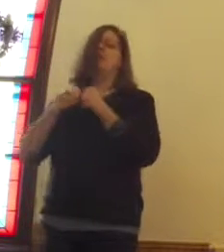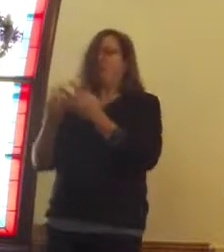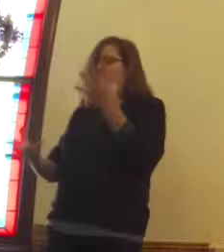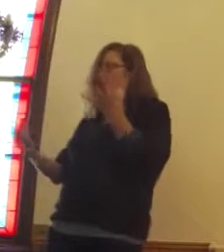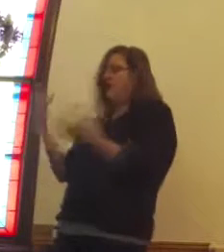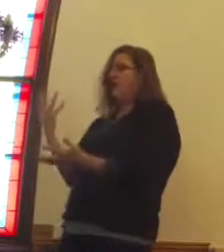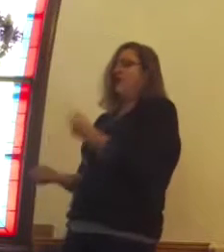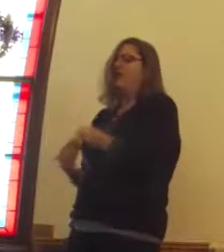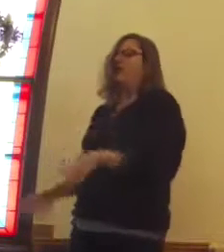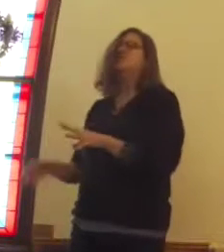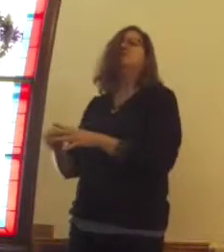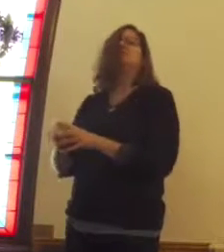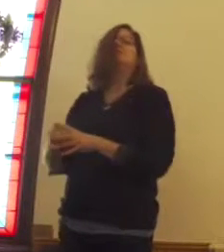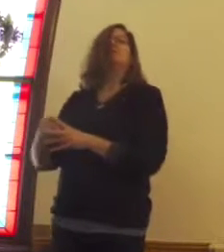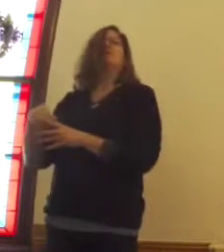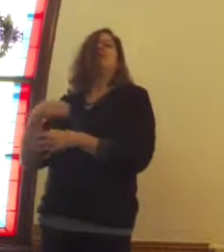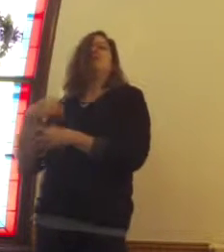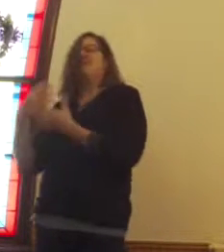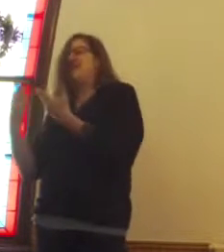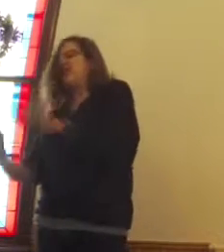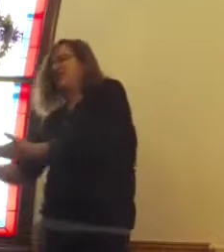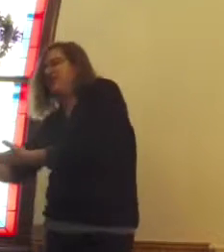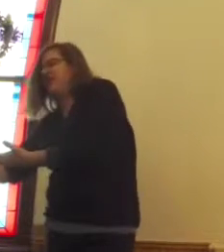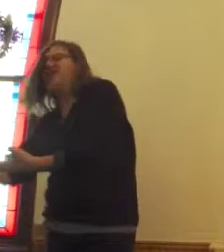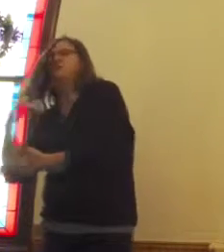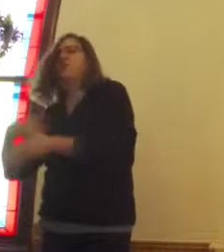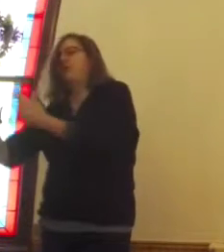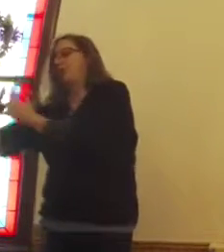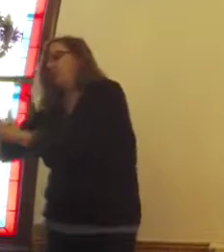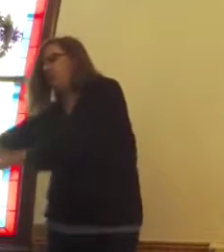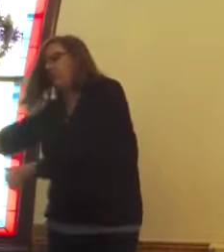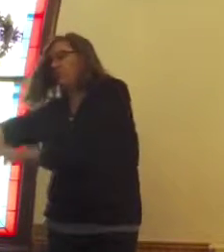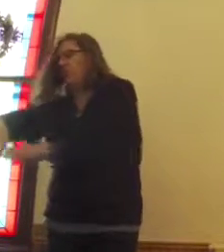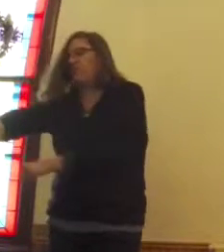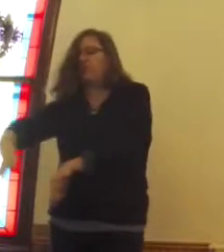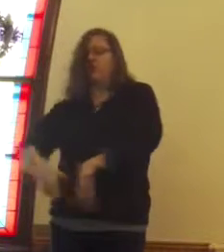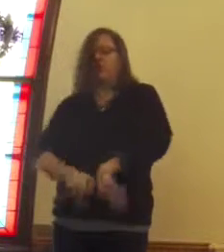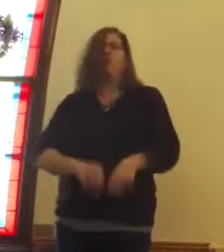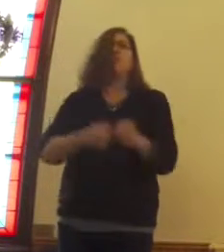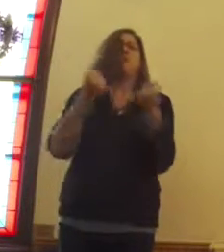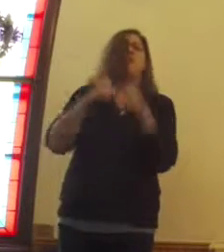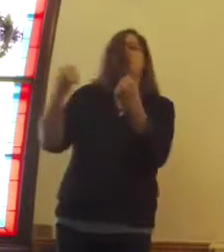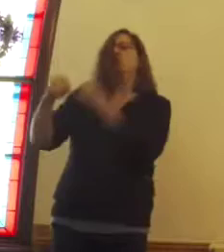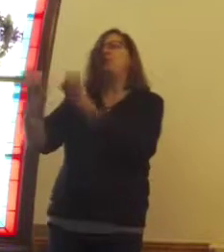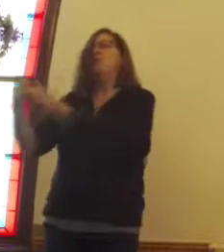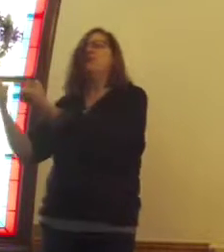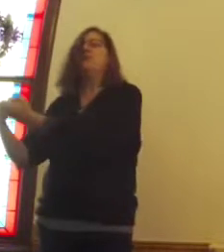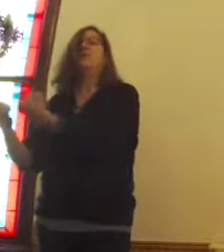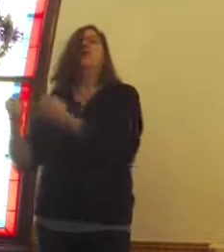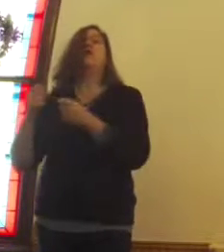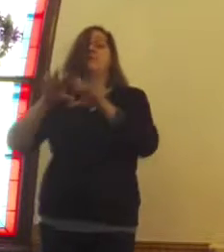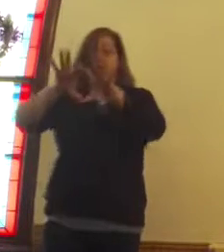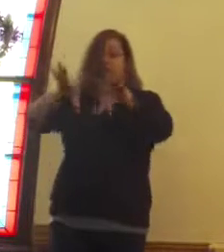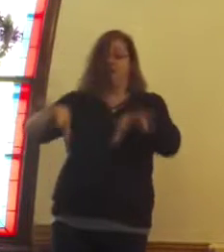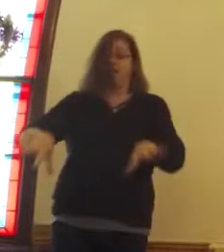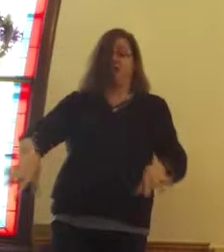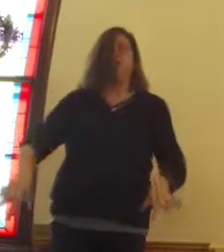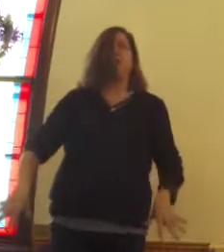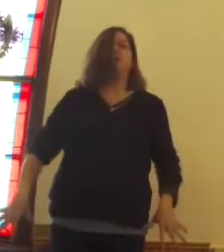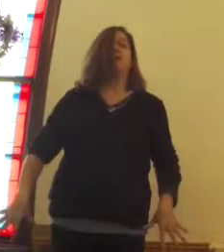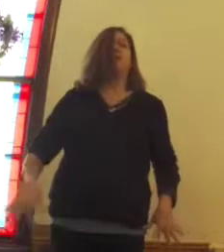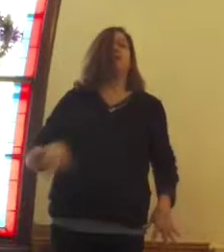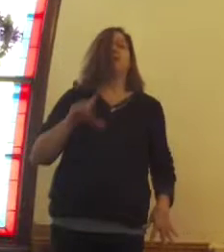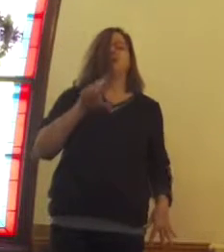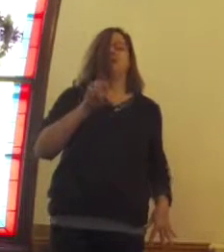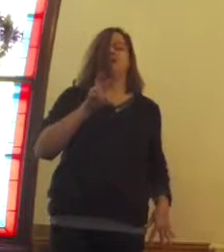golf clubs will rust. But giving the gift of love will endure.